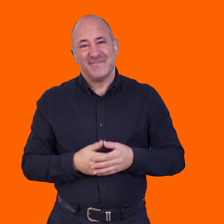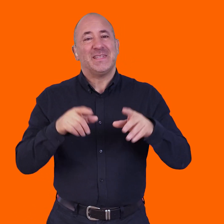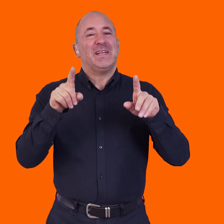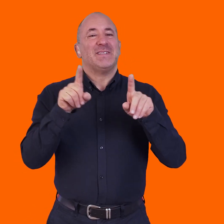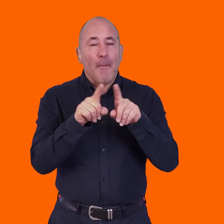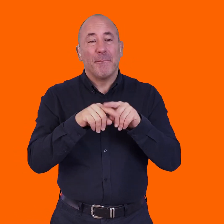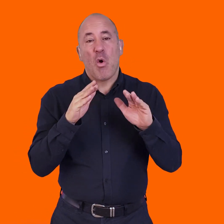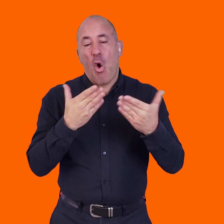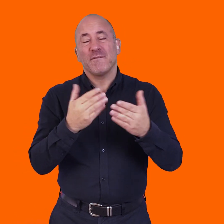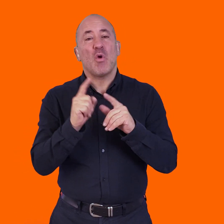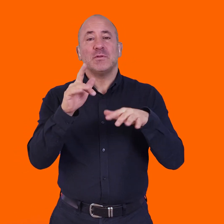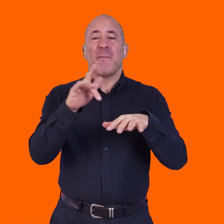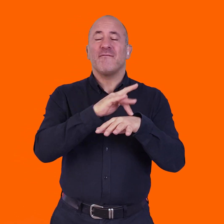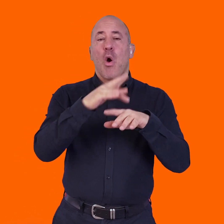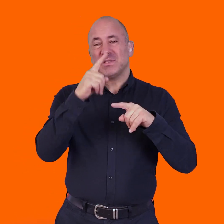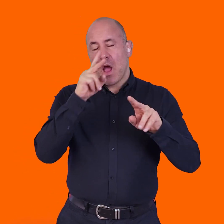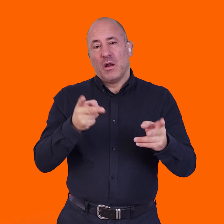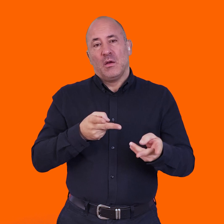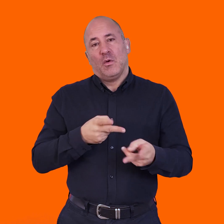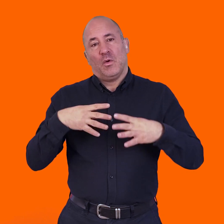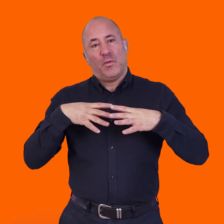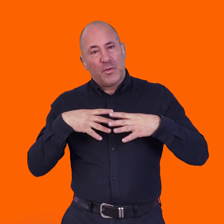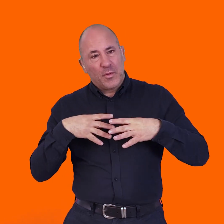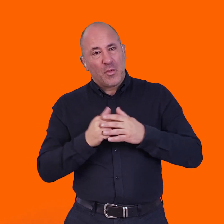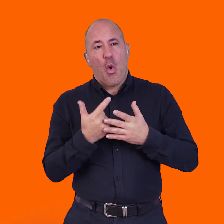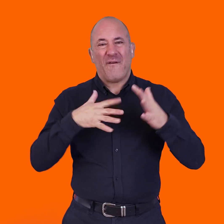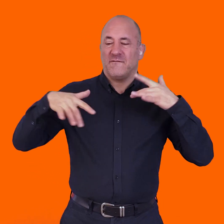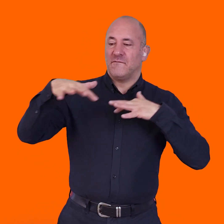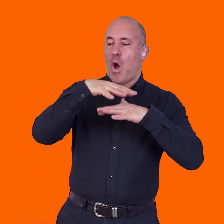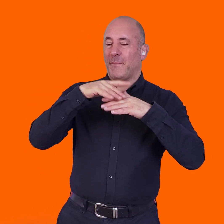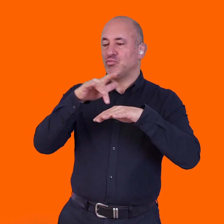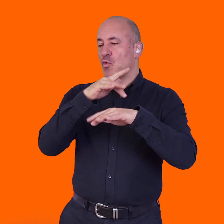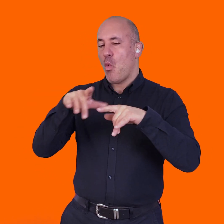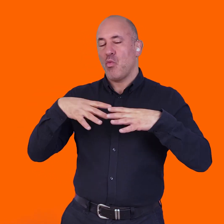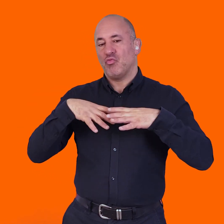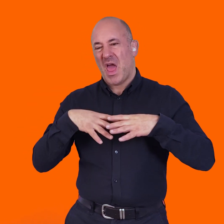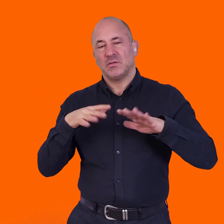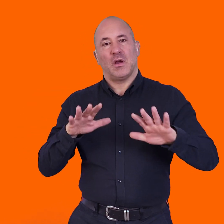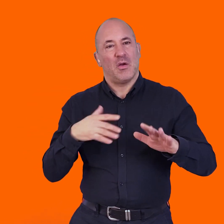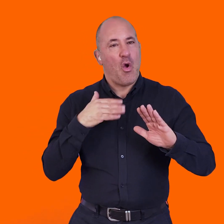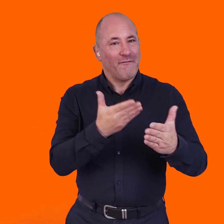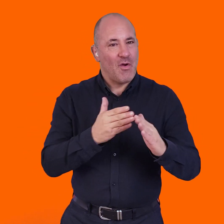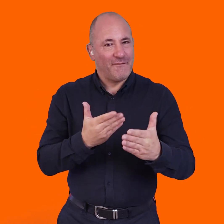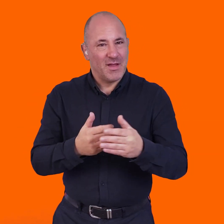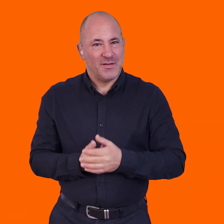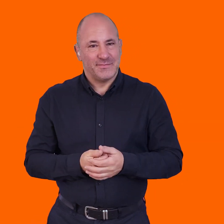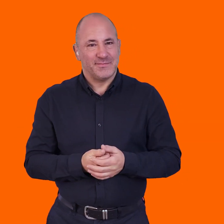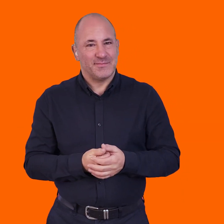captions into the show and also offer relaxed performances or a relaxed environment in the show.